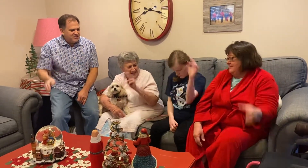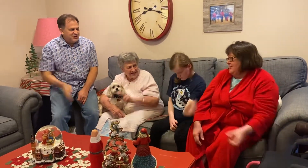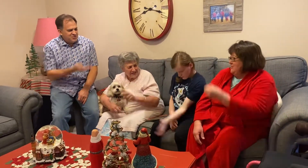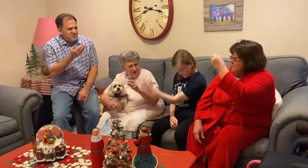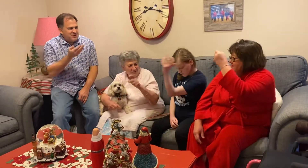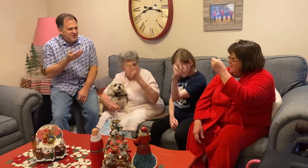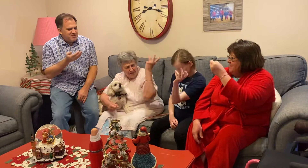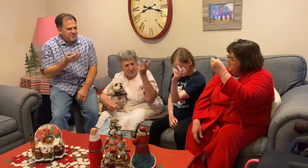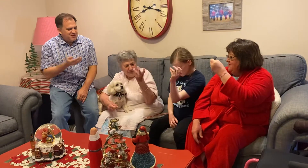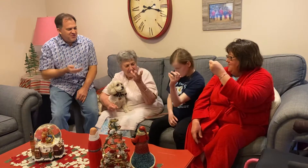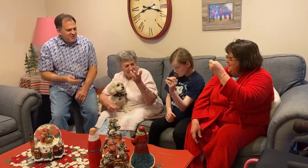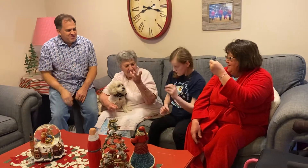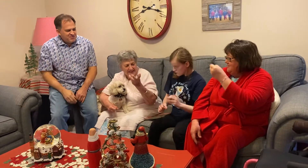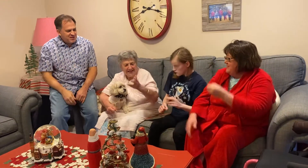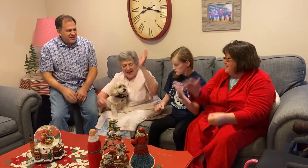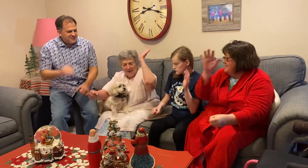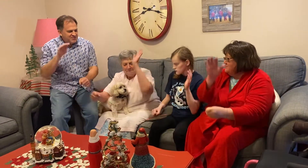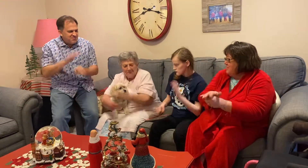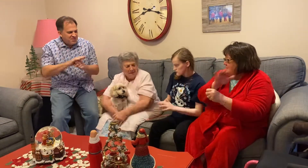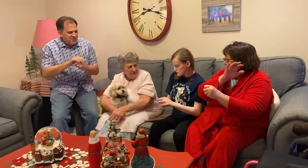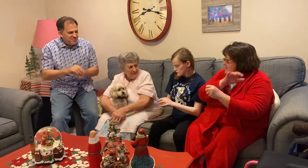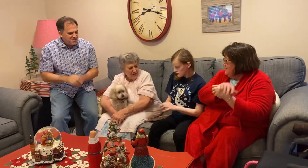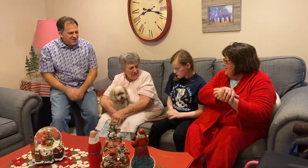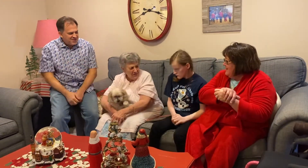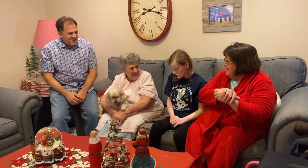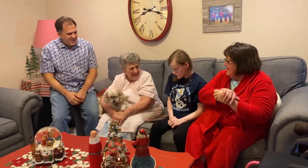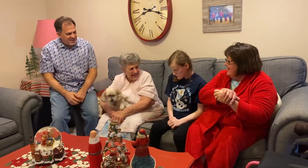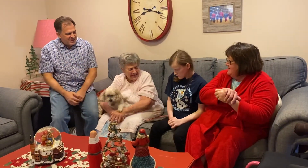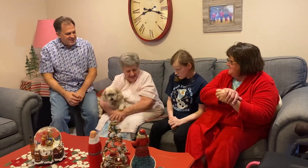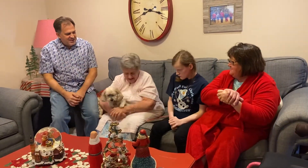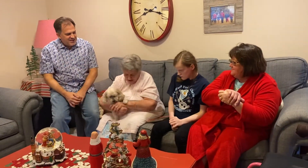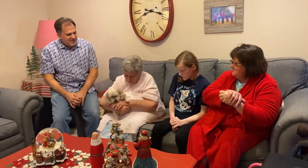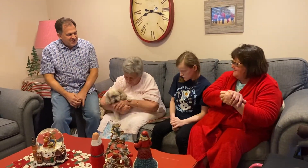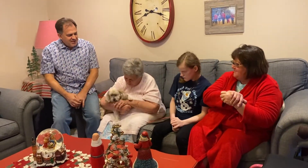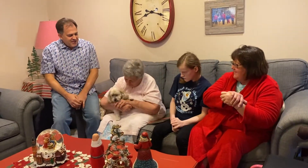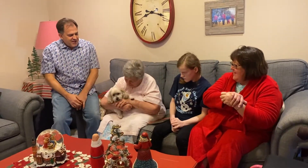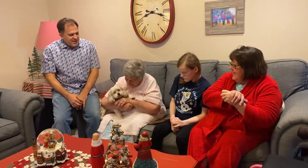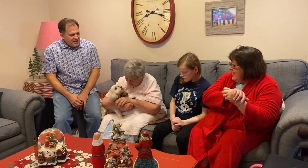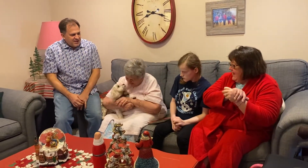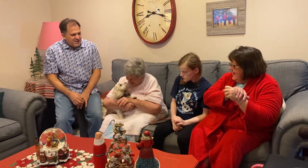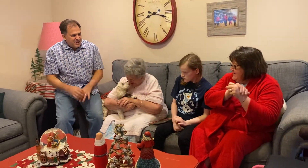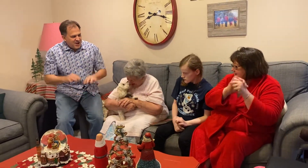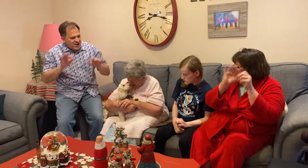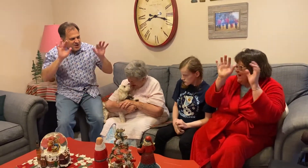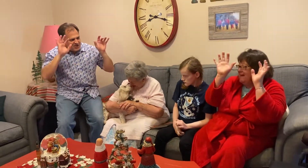scooping up the field mice and bopping them on the head. And she